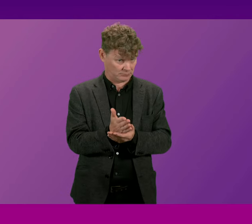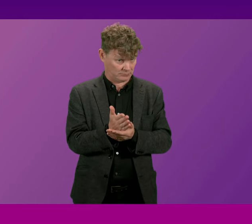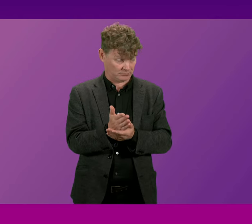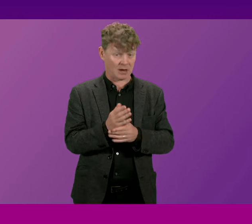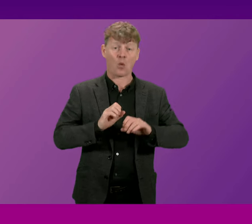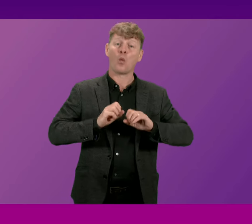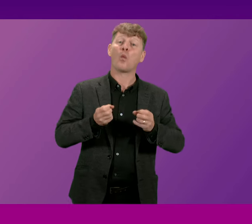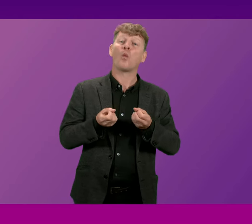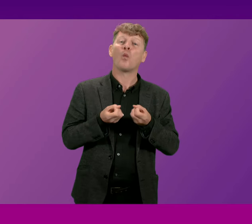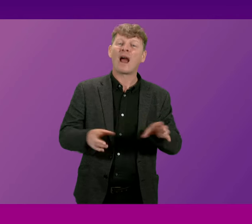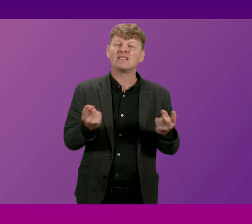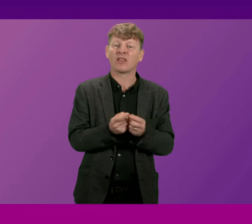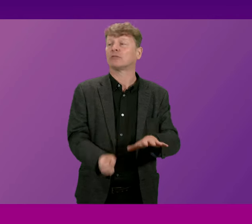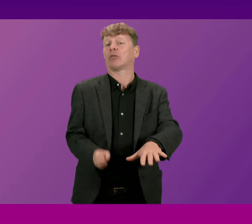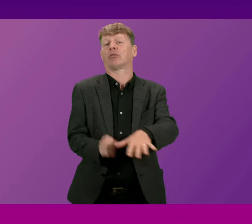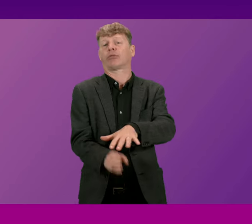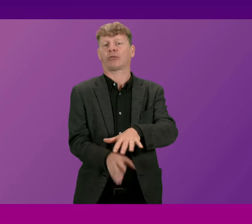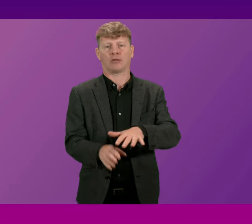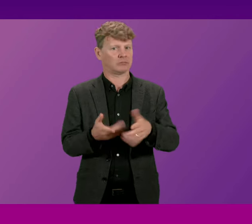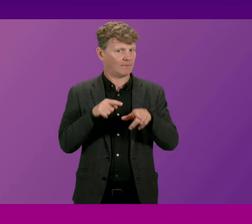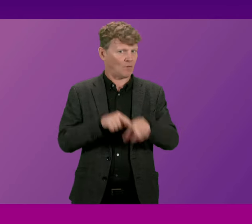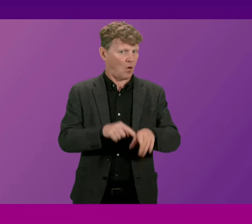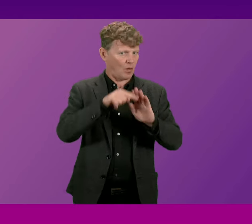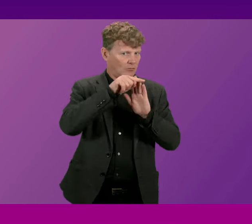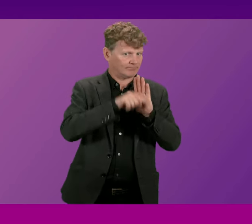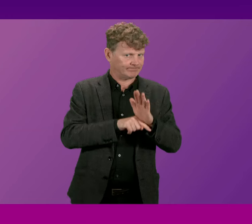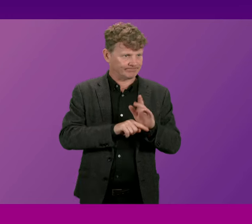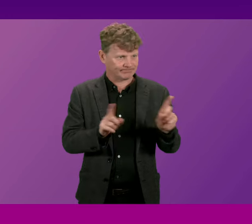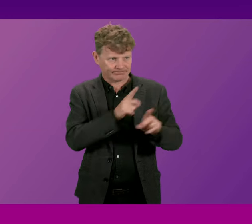waste materials complies with regulations First Minister